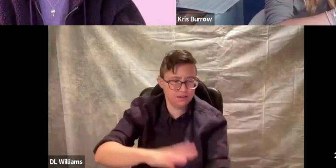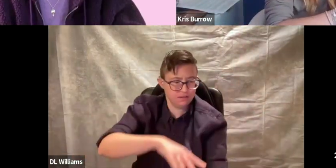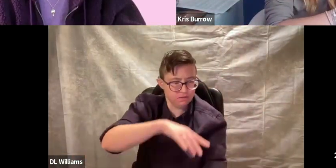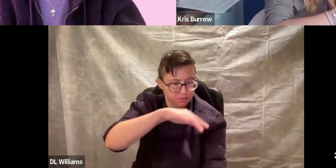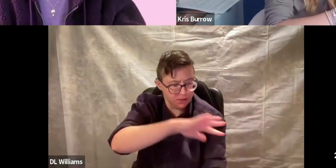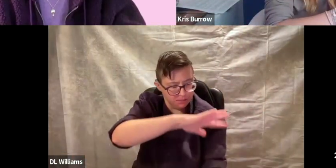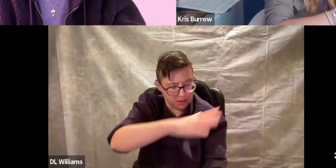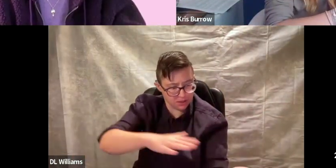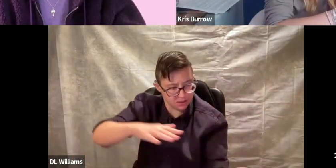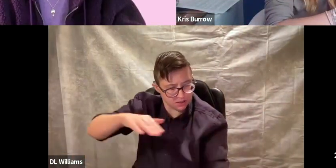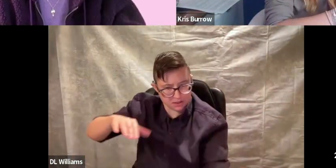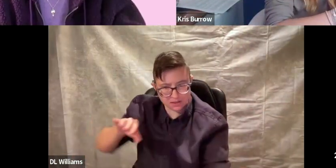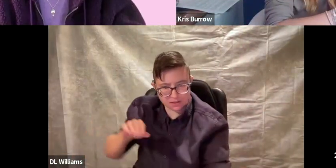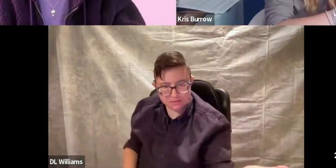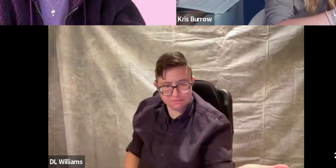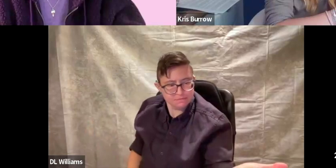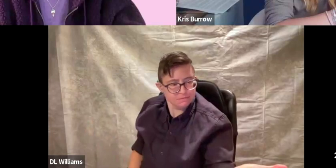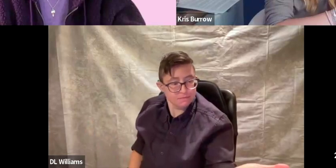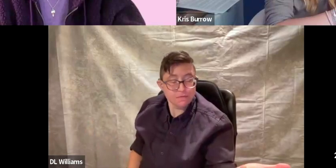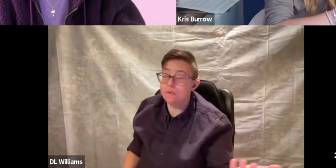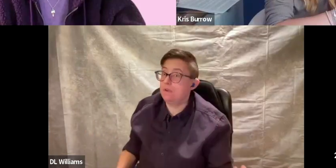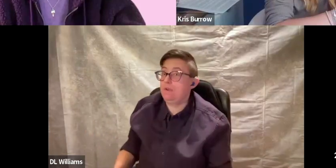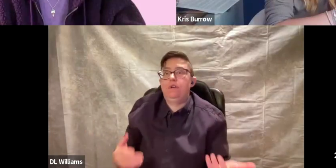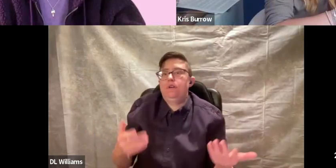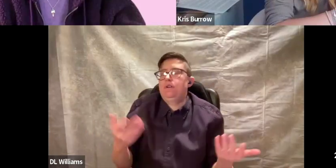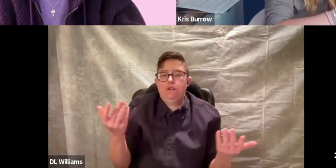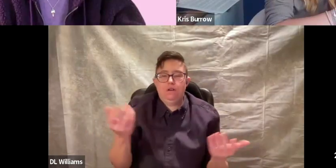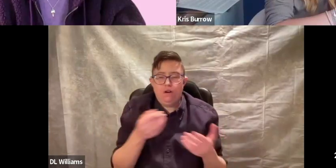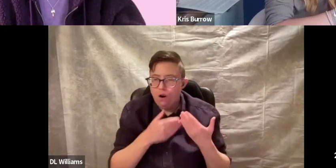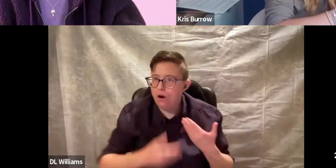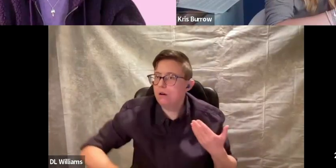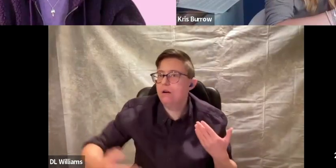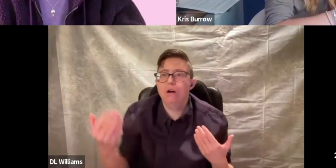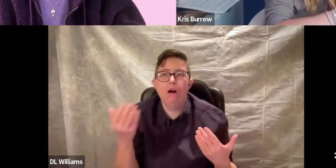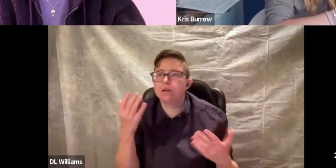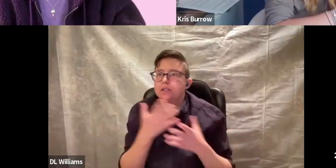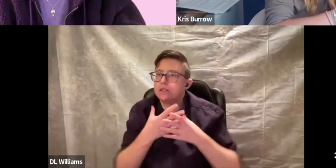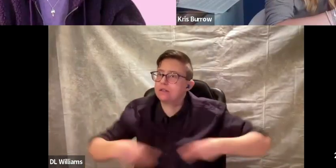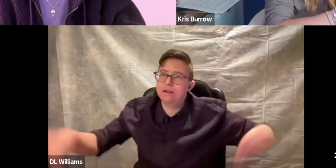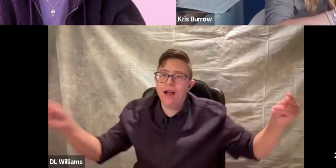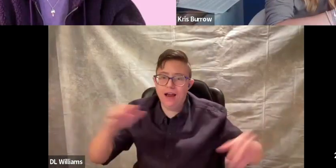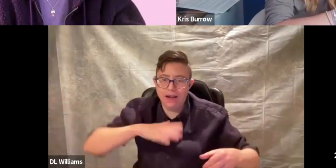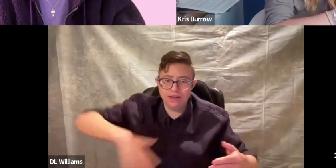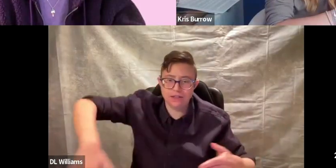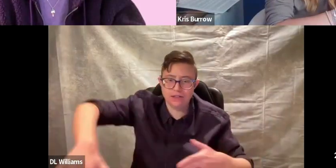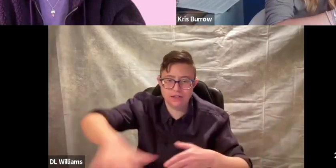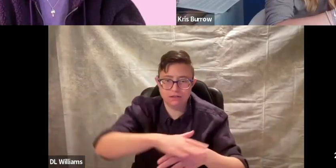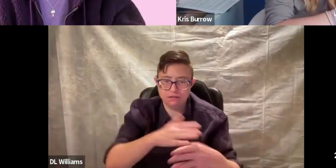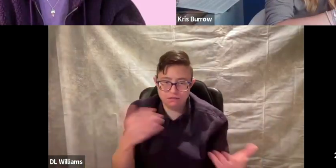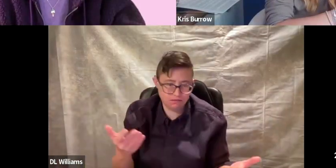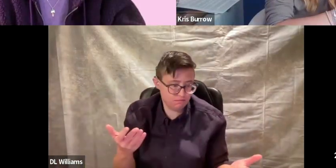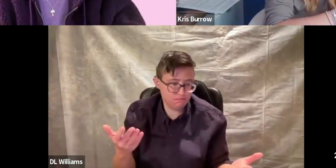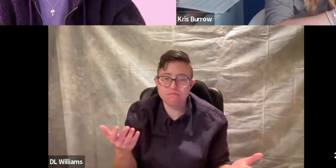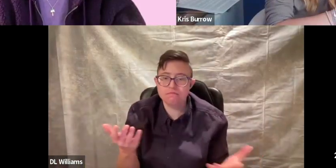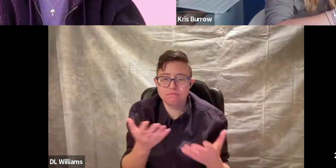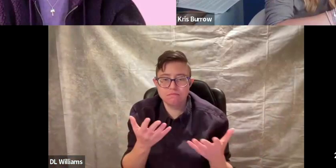from the abyss. A long-lost mass.